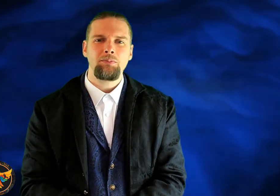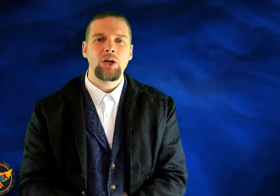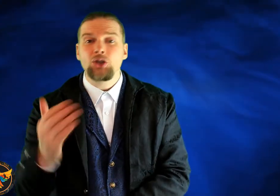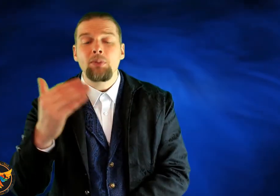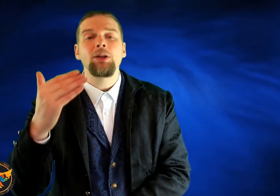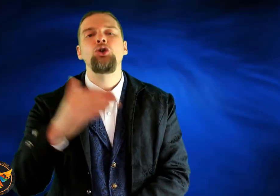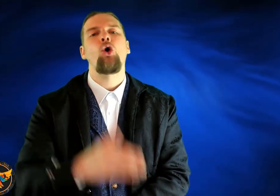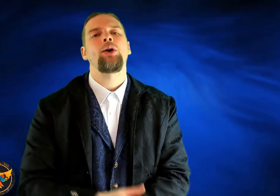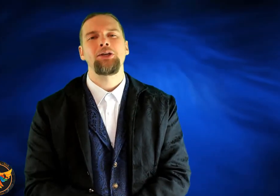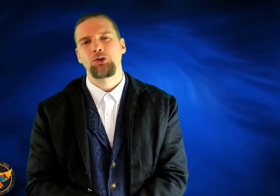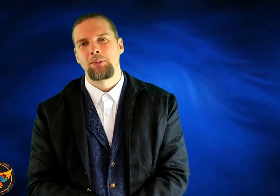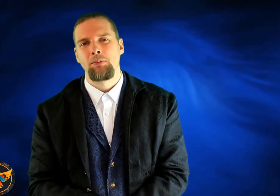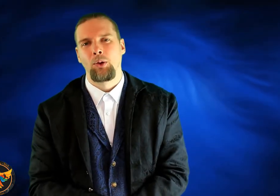And generally talking to people.